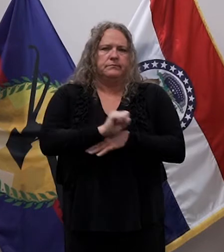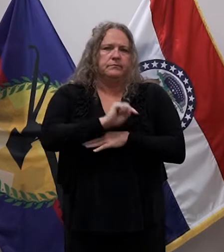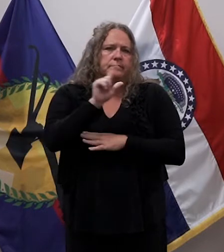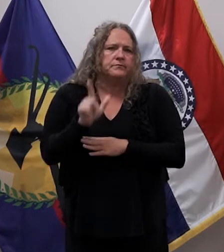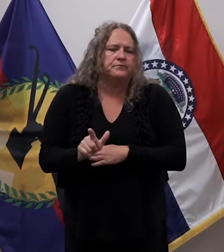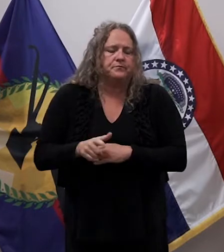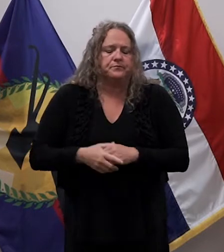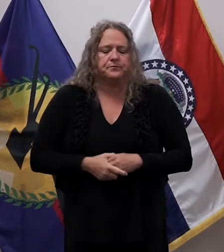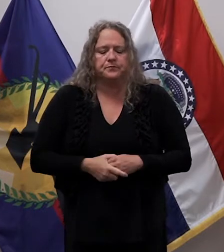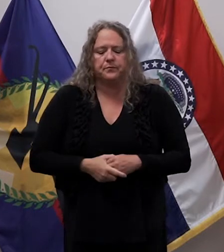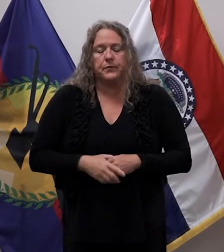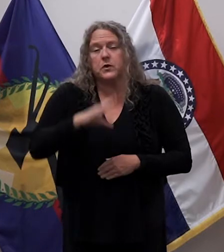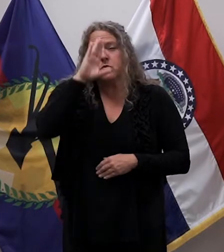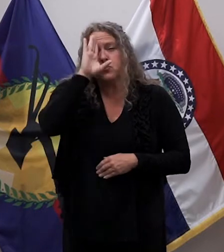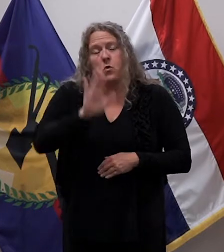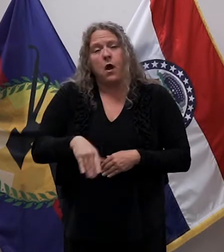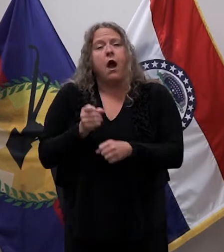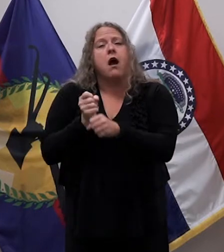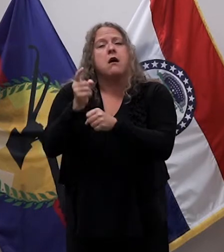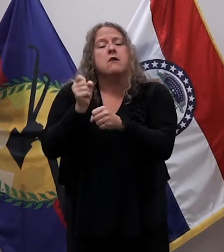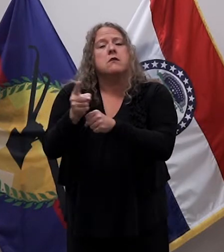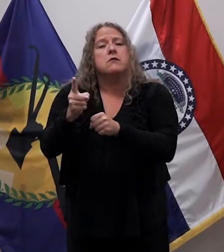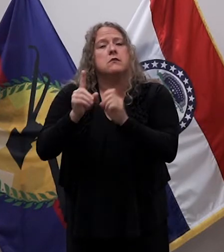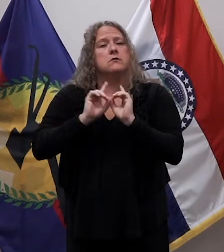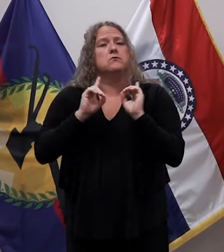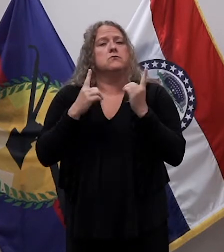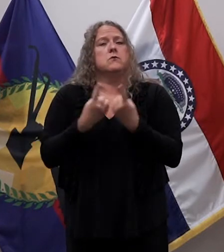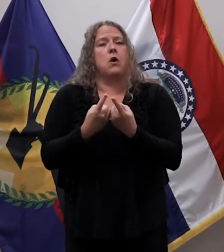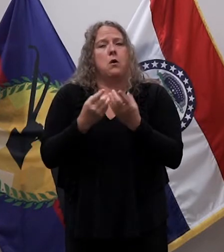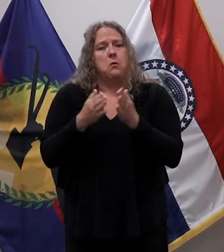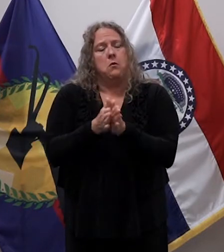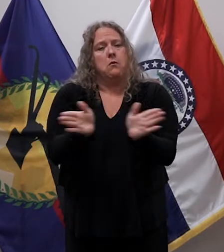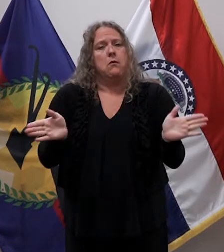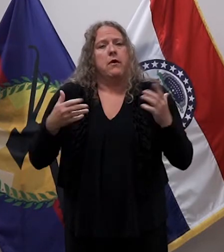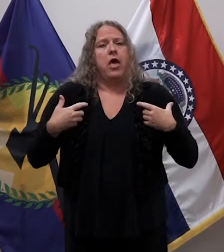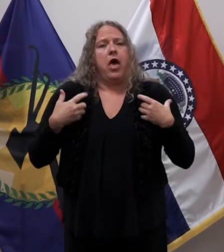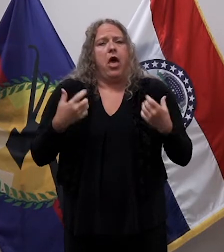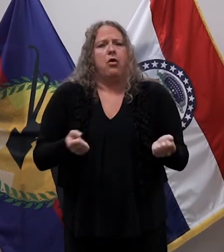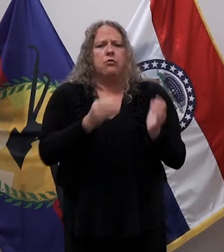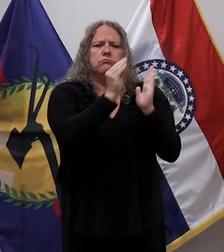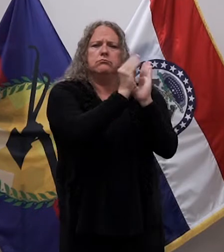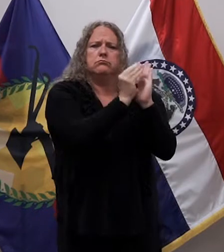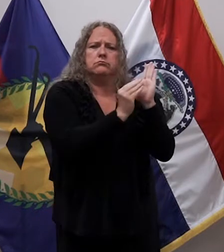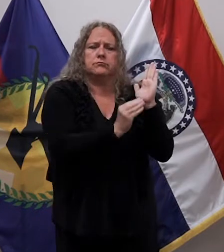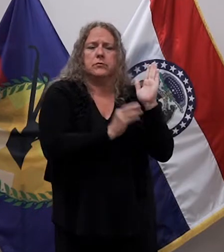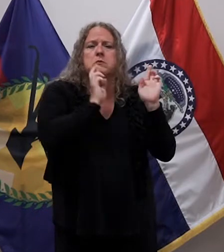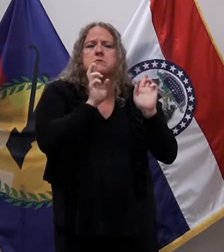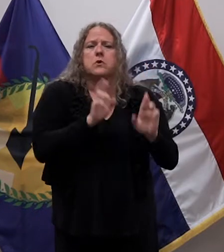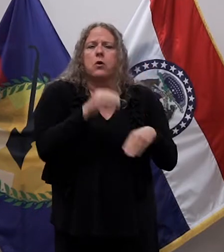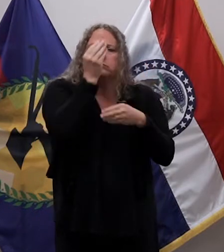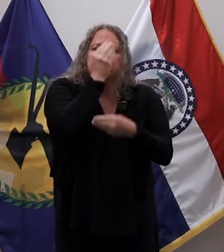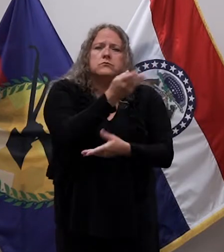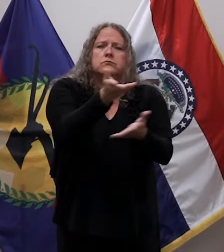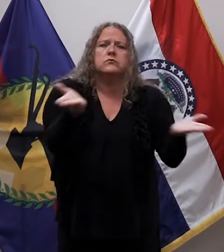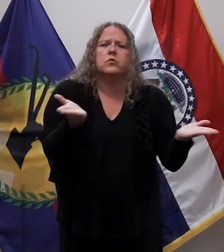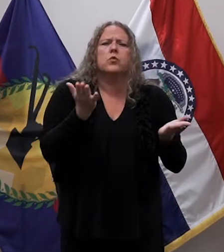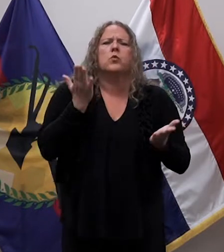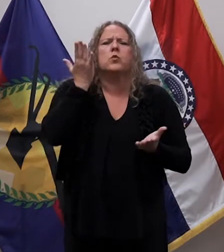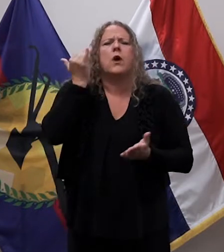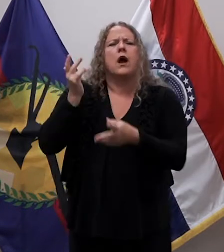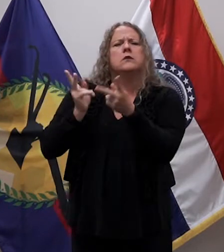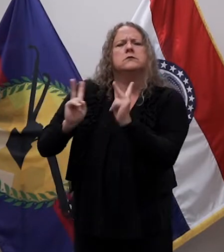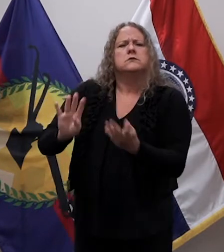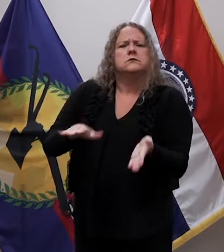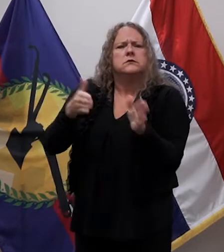Each year, the Department of Public Health issues a report detailing the causes of death in St. Louis County. The